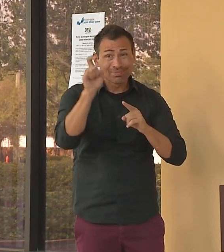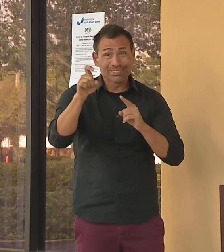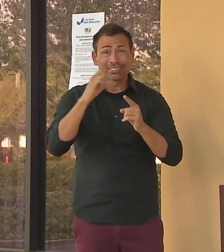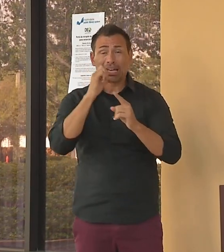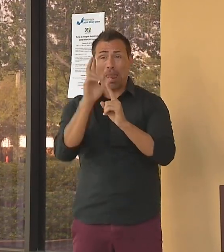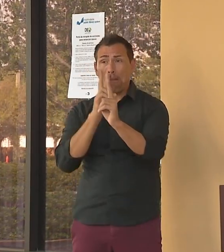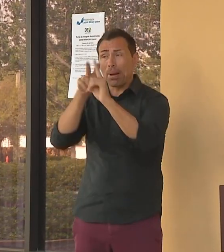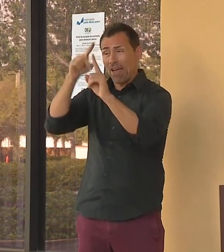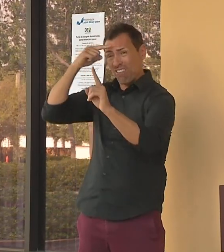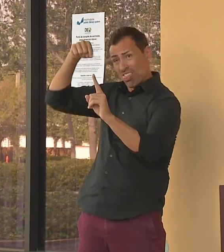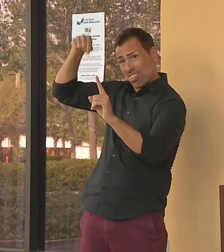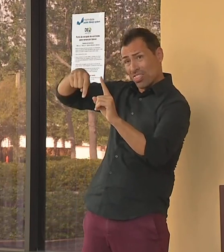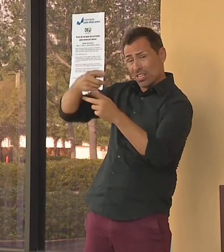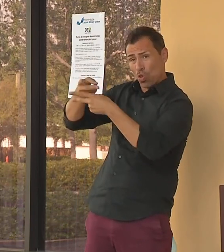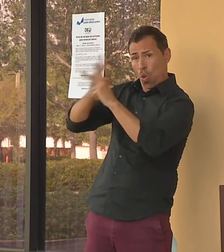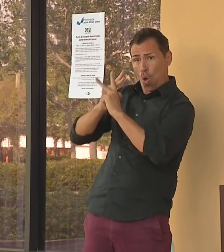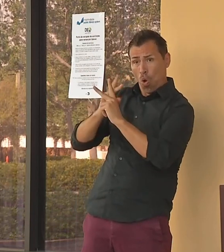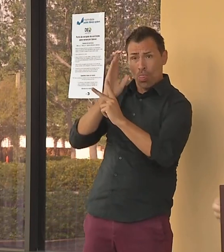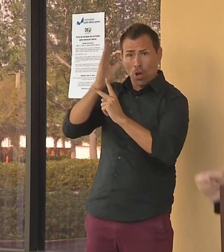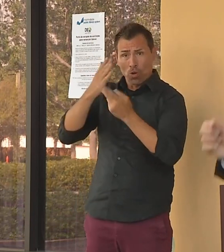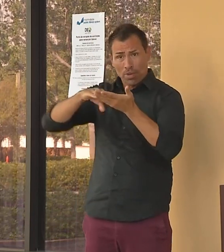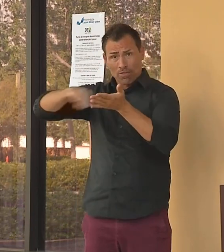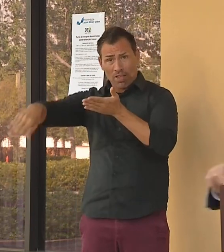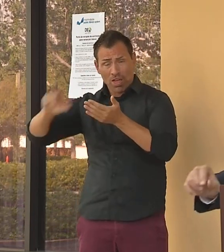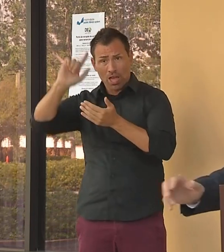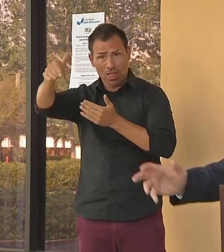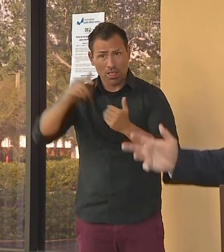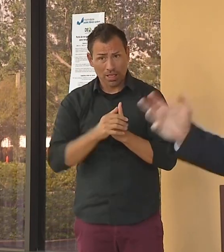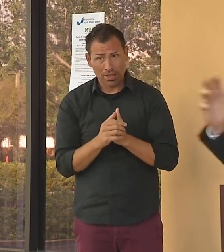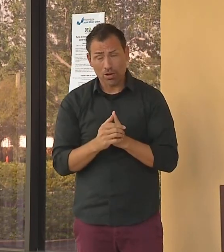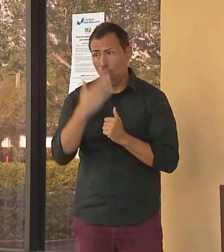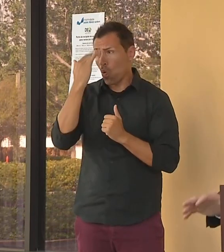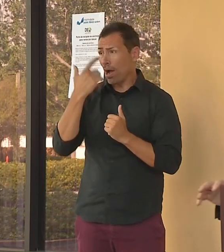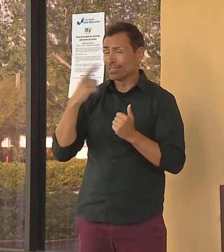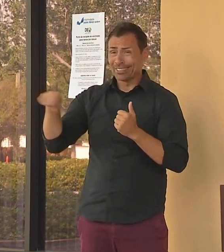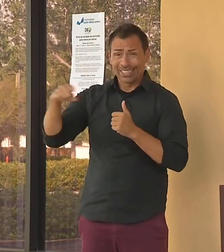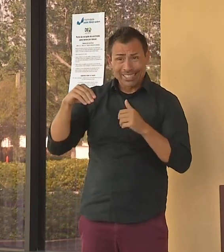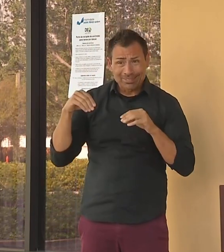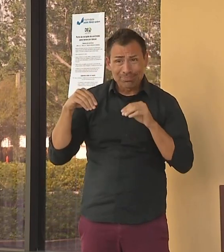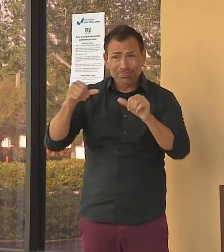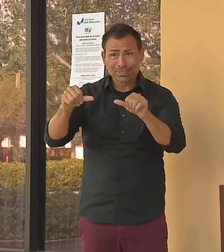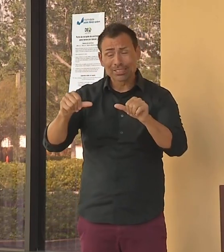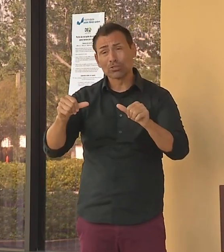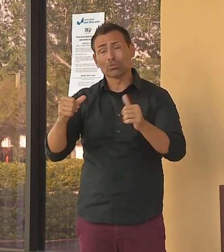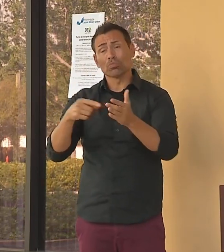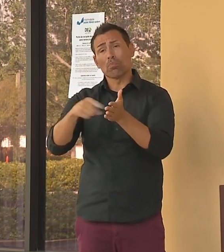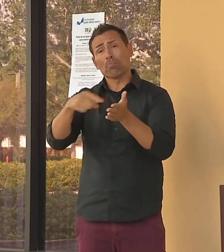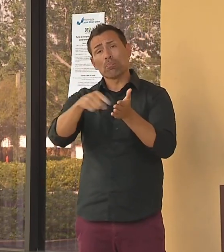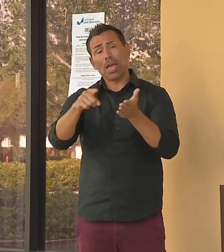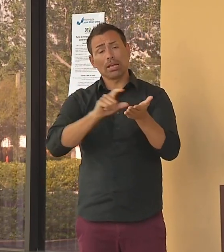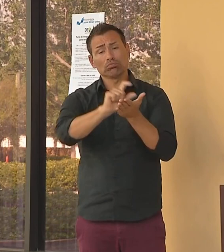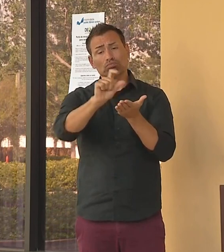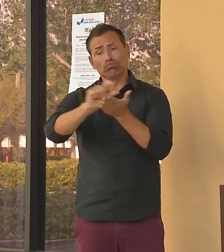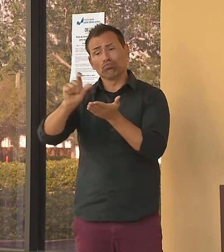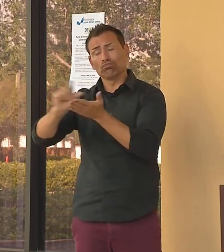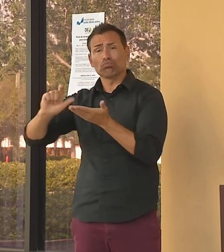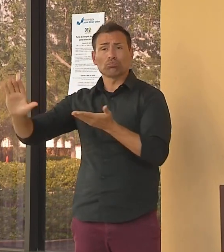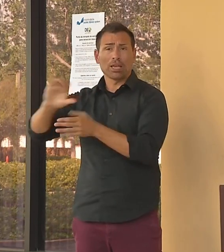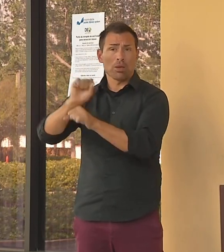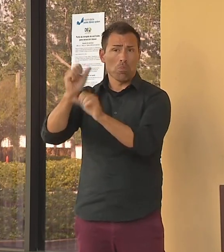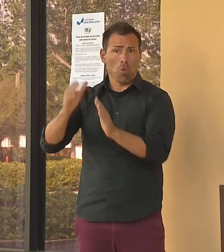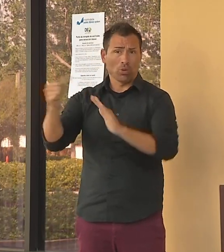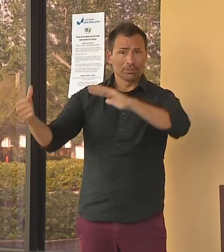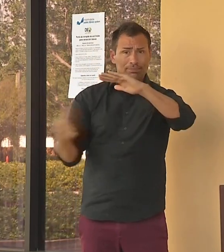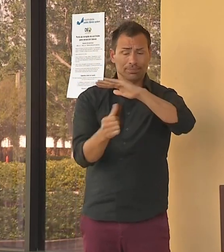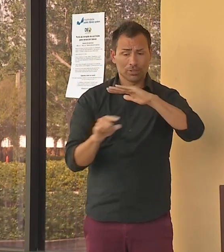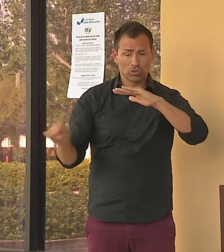for the next two and a half months so that when we do recover, people have money in their pockets to go ahead and restart the economy. Now